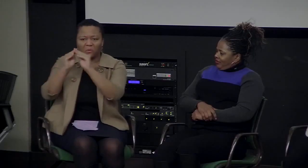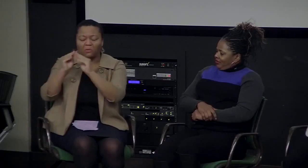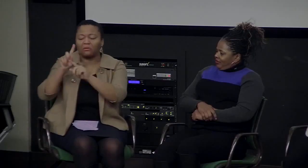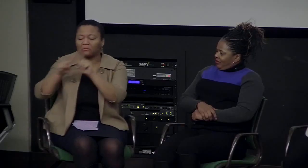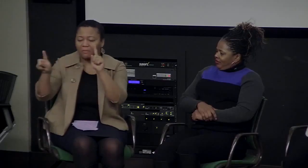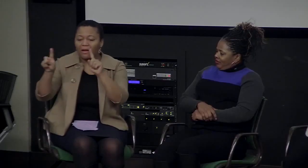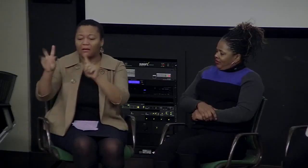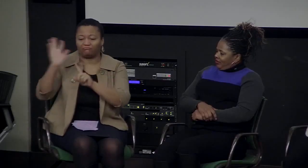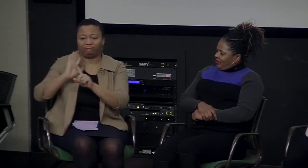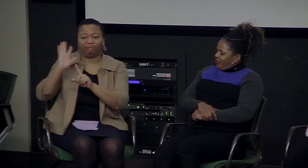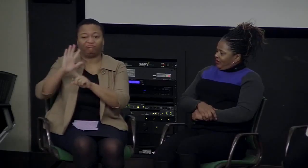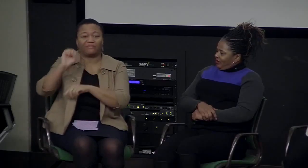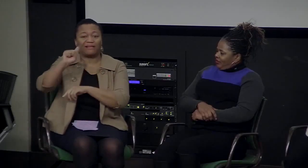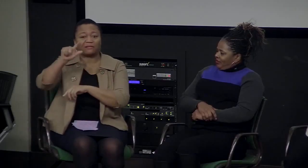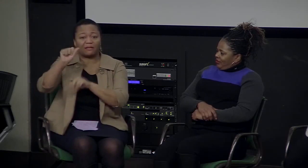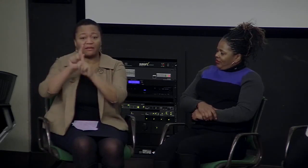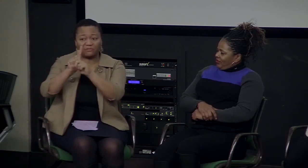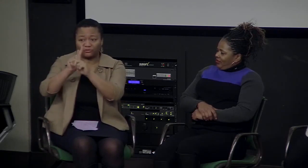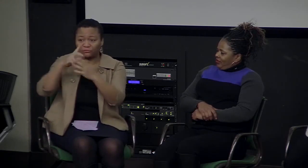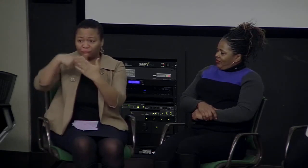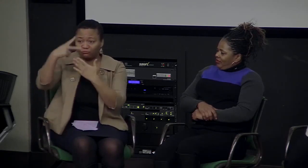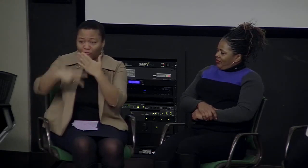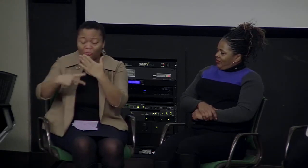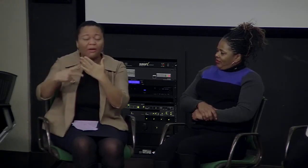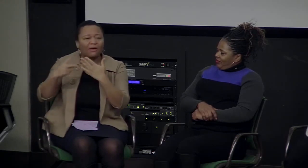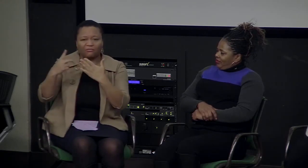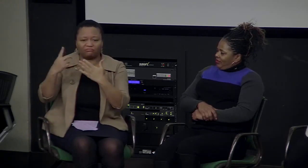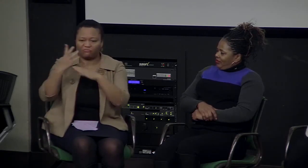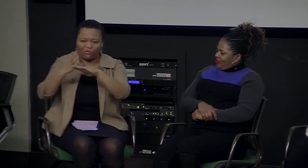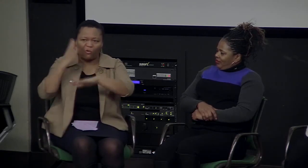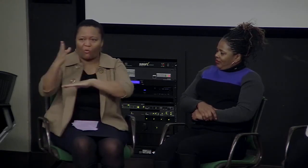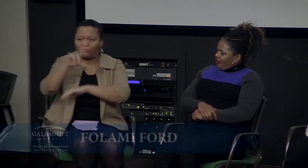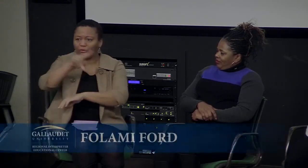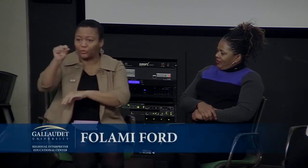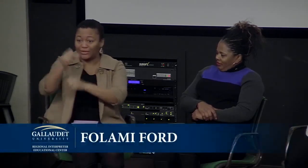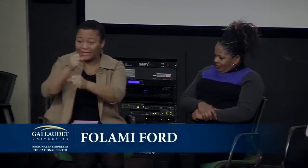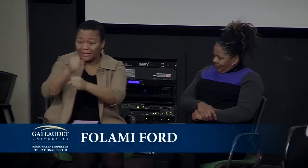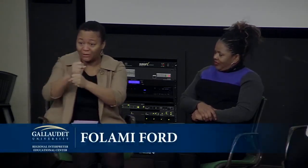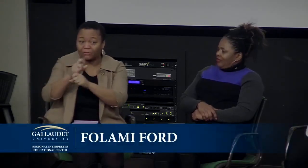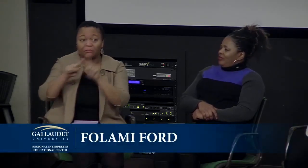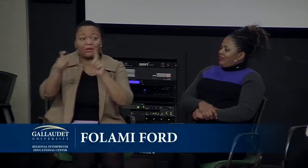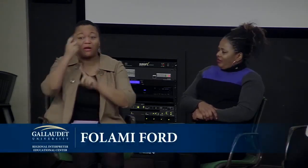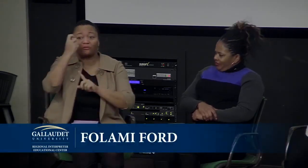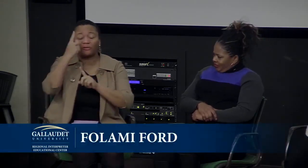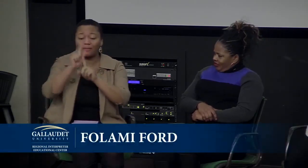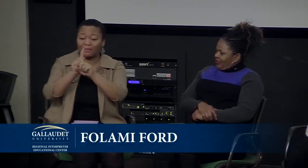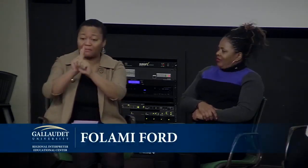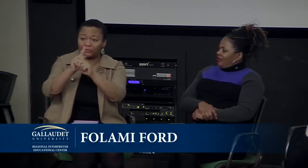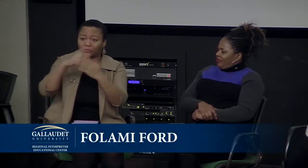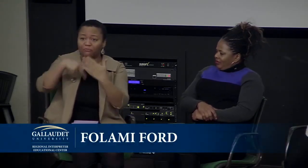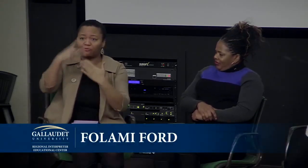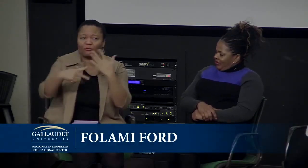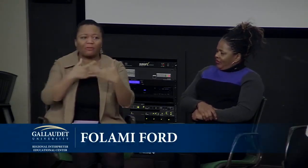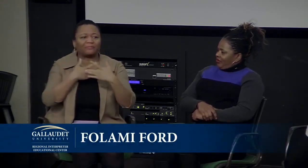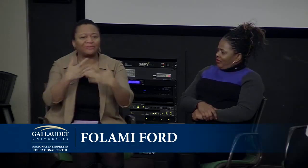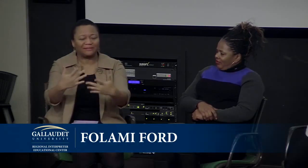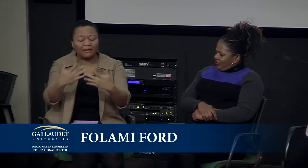is not in existence anymore. But SLA's mentoring program had been established for over 20 years